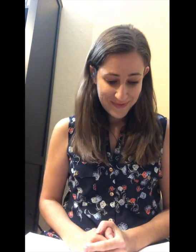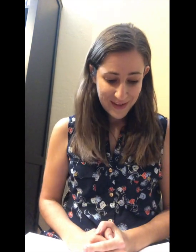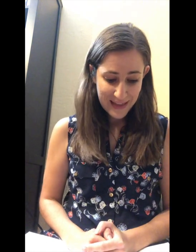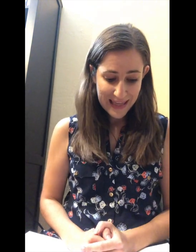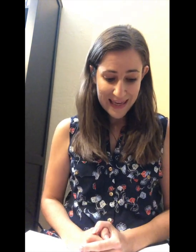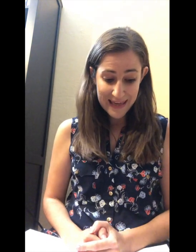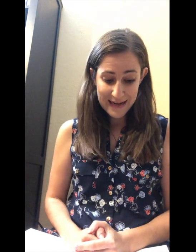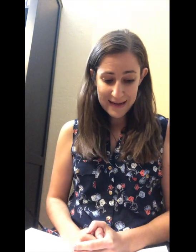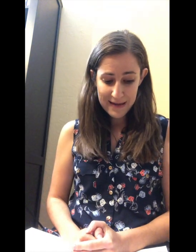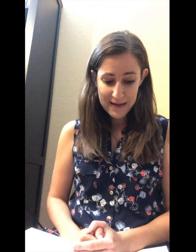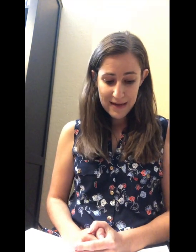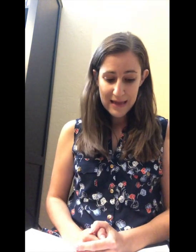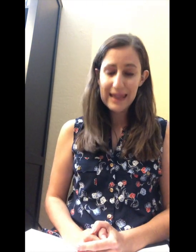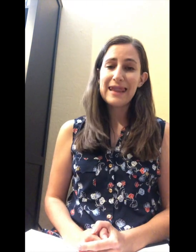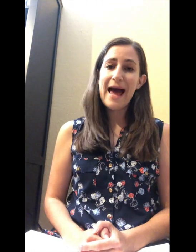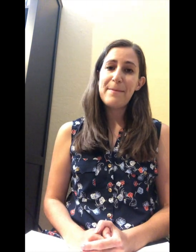In, lap.